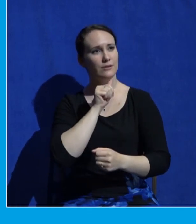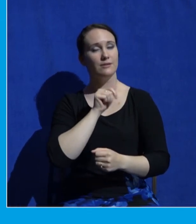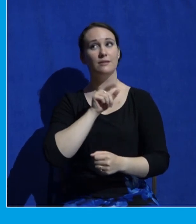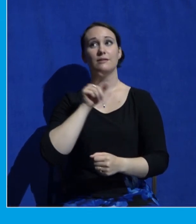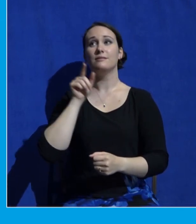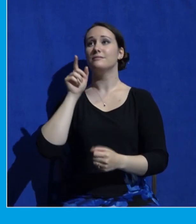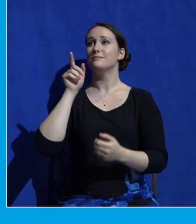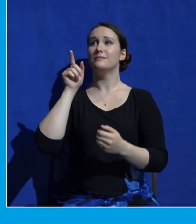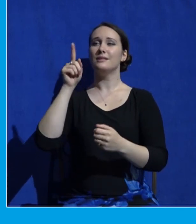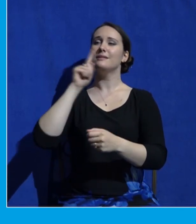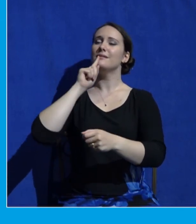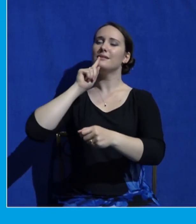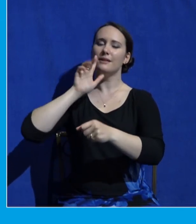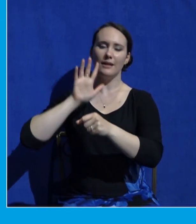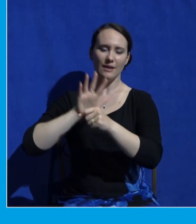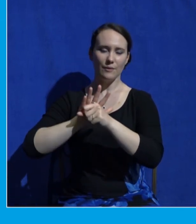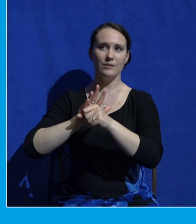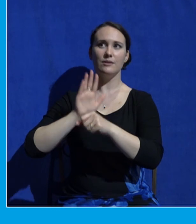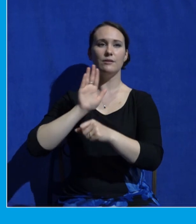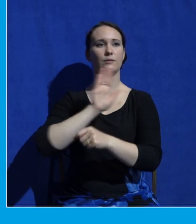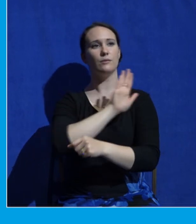and the guarantor of your glory